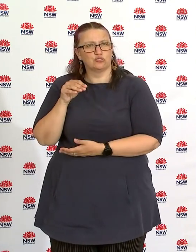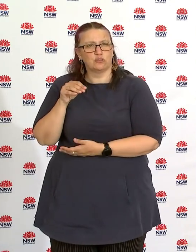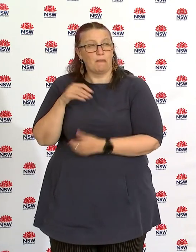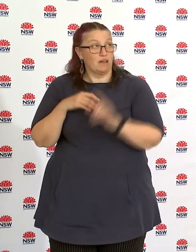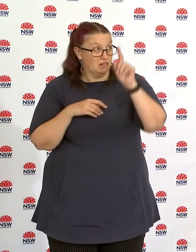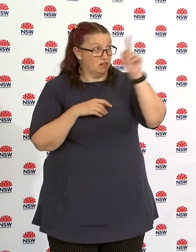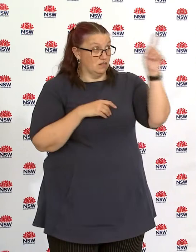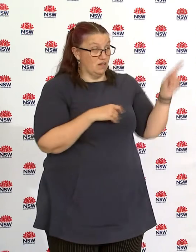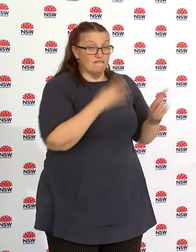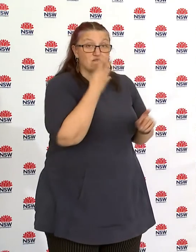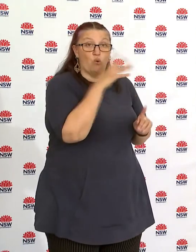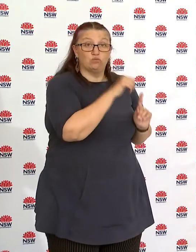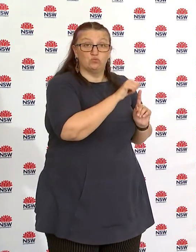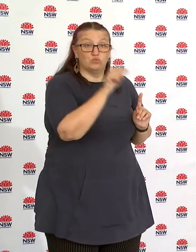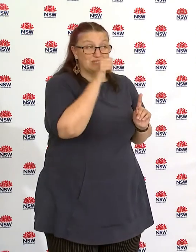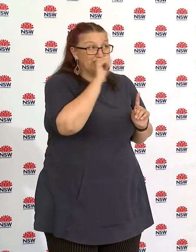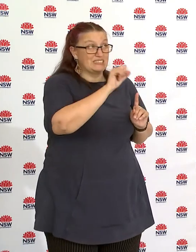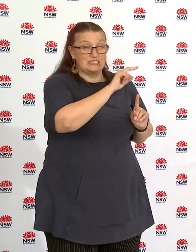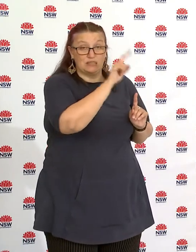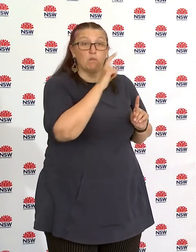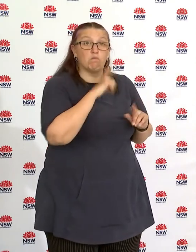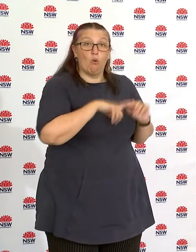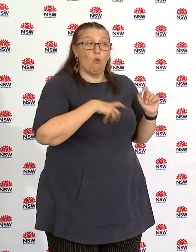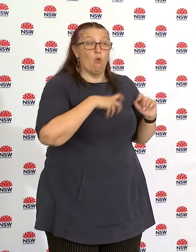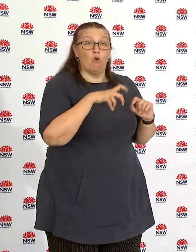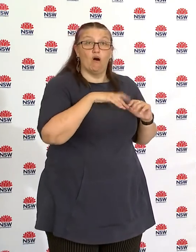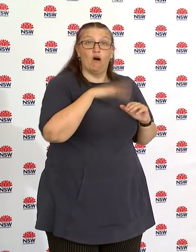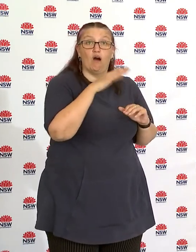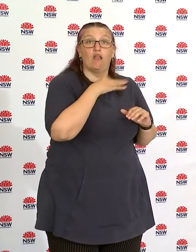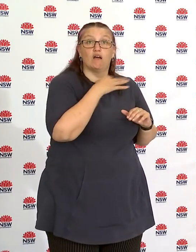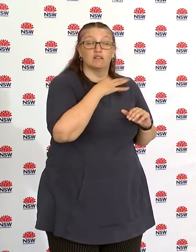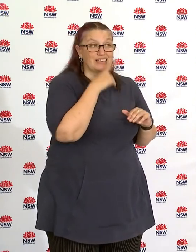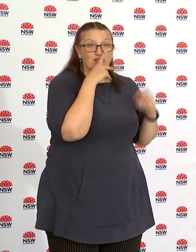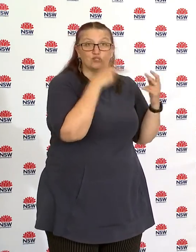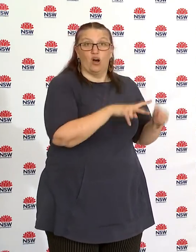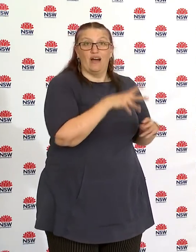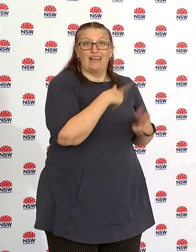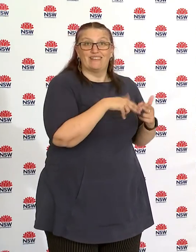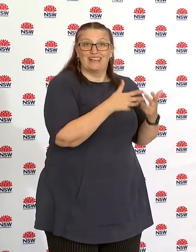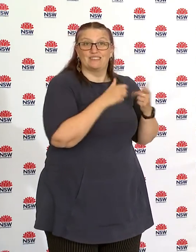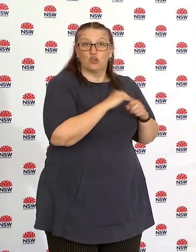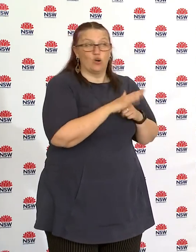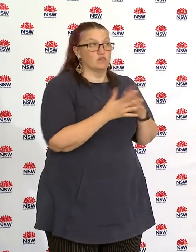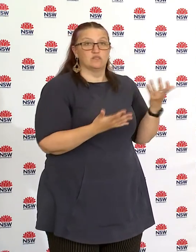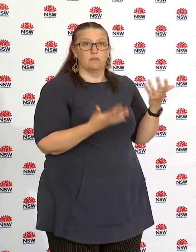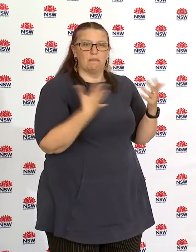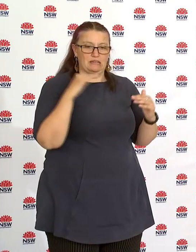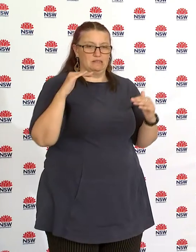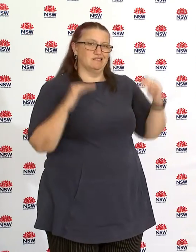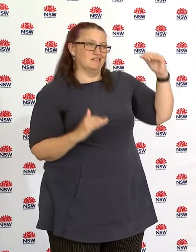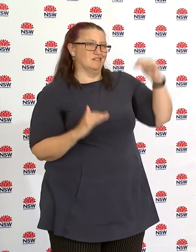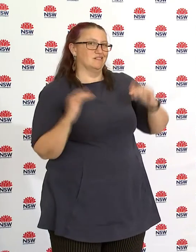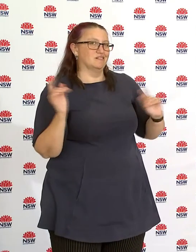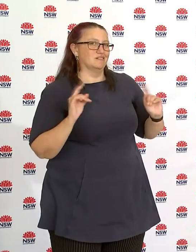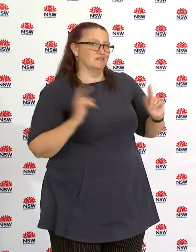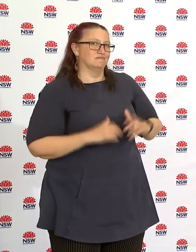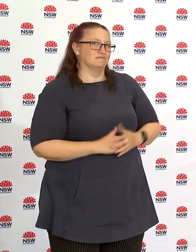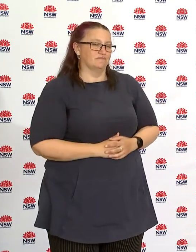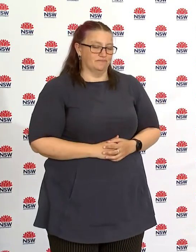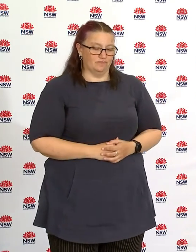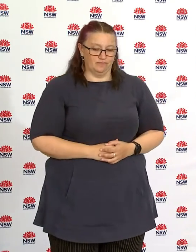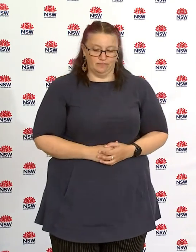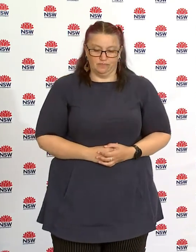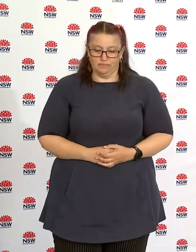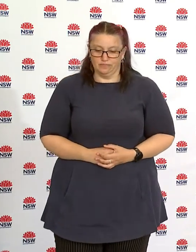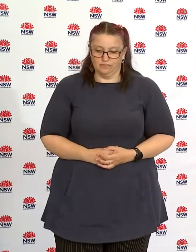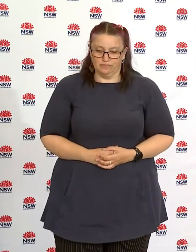look in a pandemic you have to make difficult decisions and as the deputy premier said can i thank rural and regional new south wales